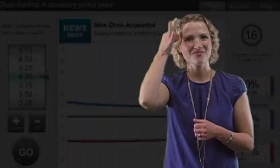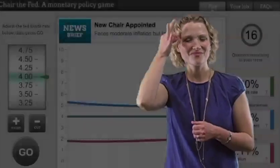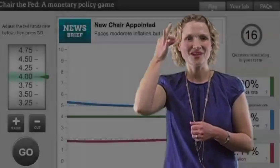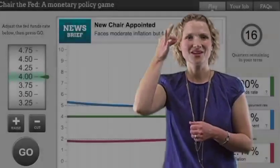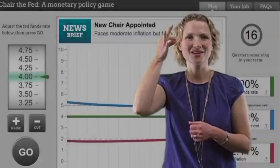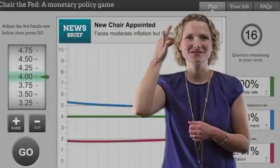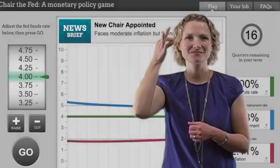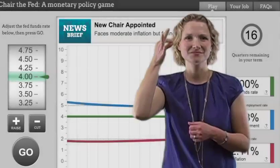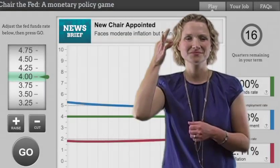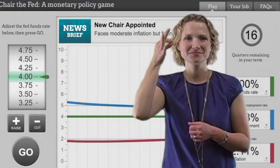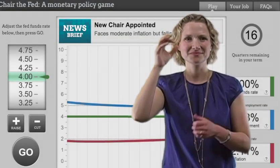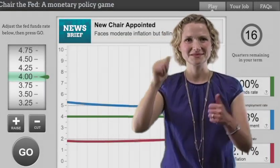Chair the Fed game.